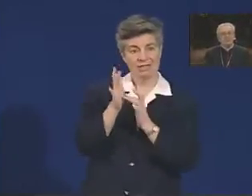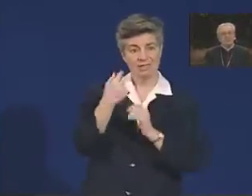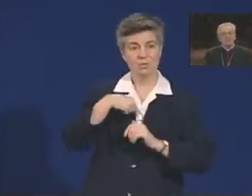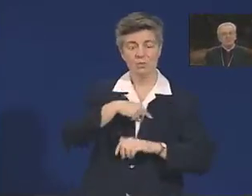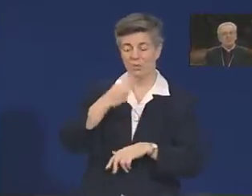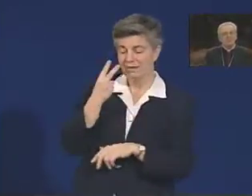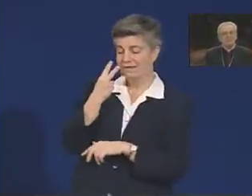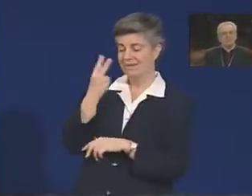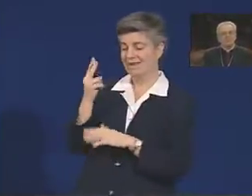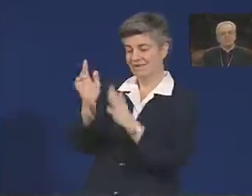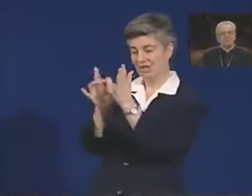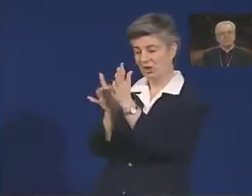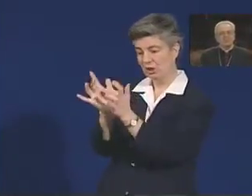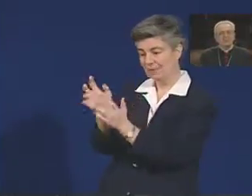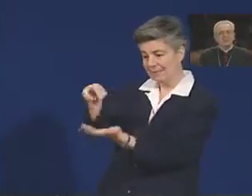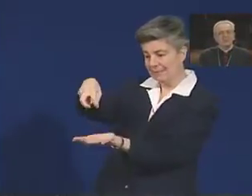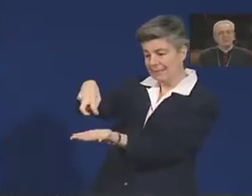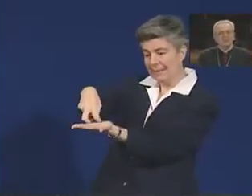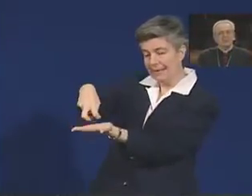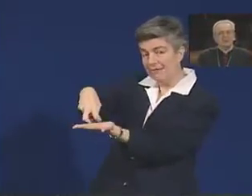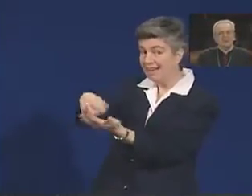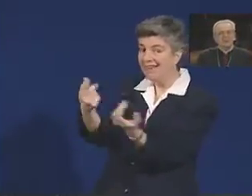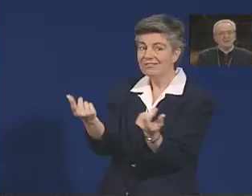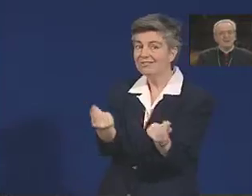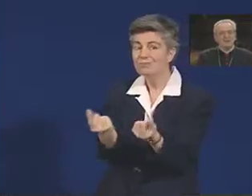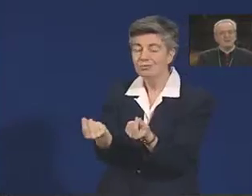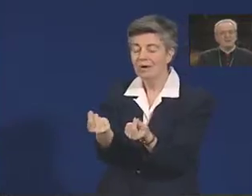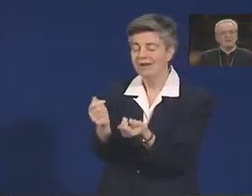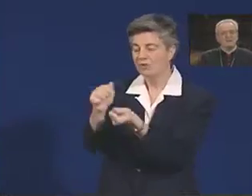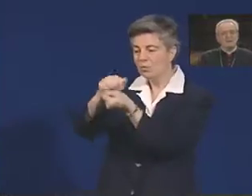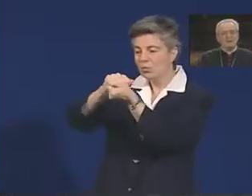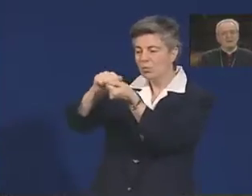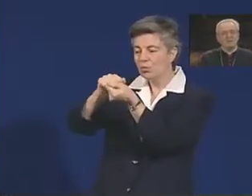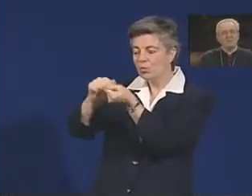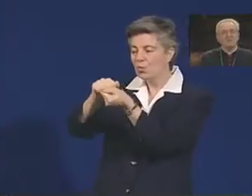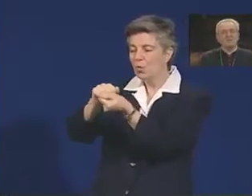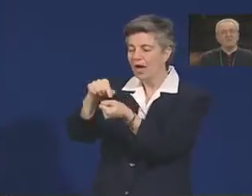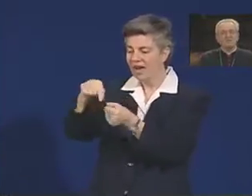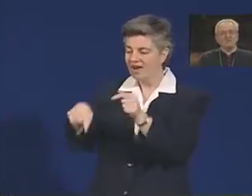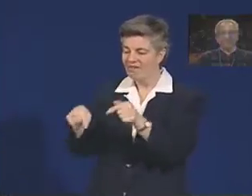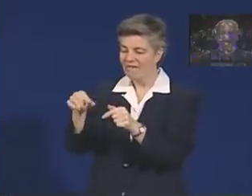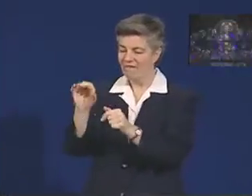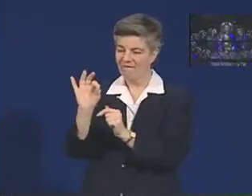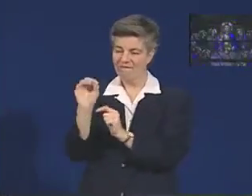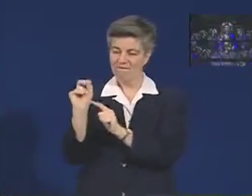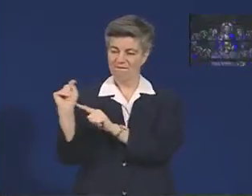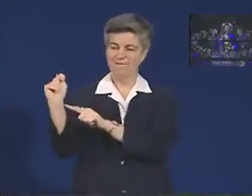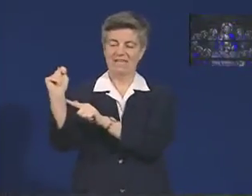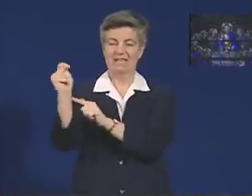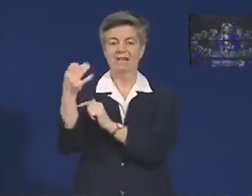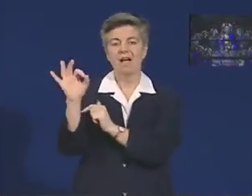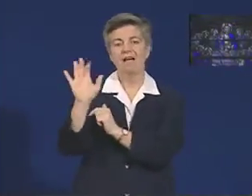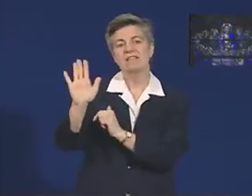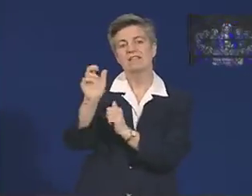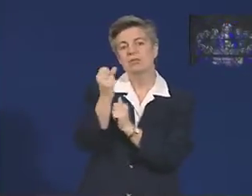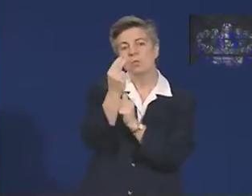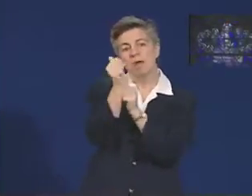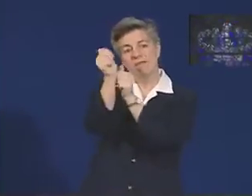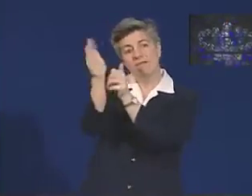of his disciples. It is set in the context of the Passover Supper, which anticipates the Eucharistic